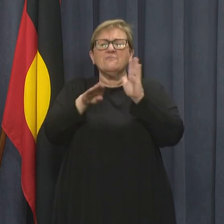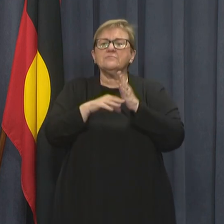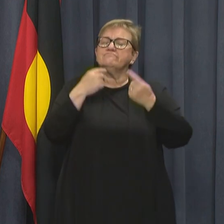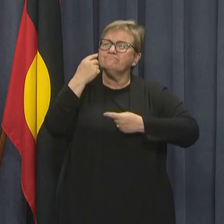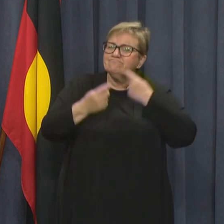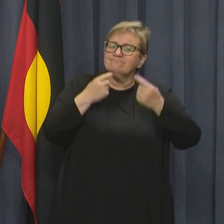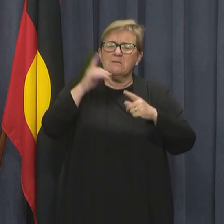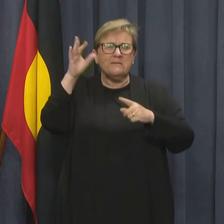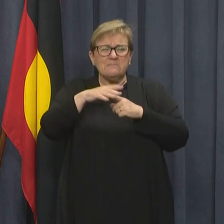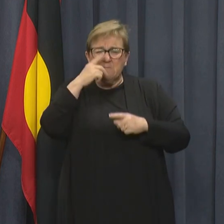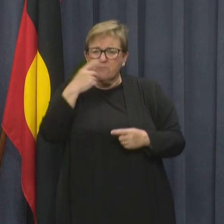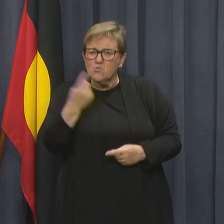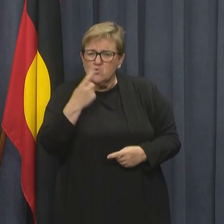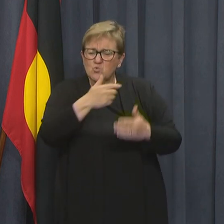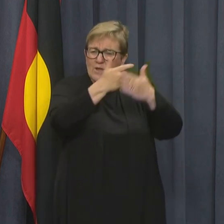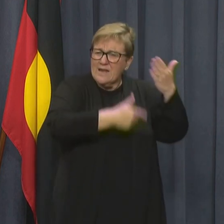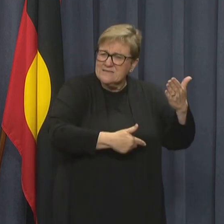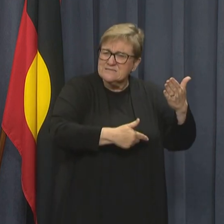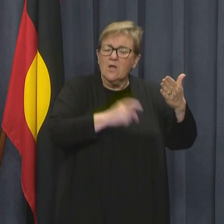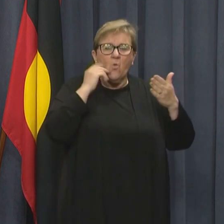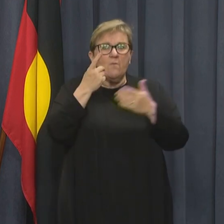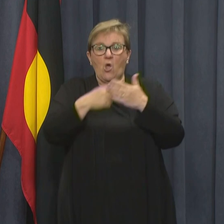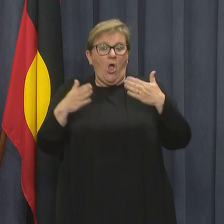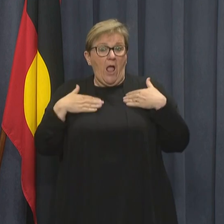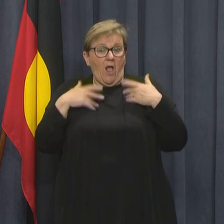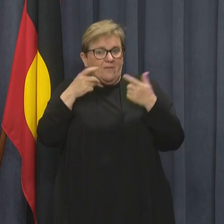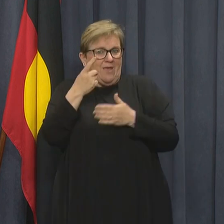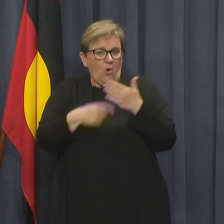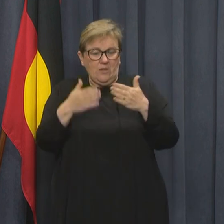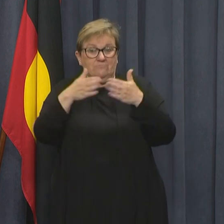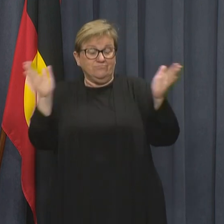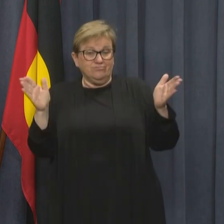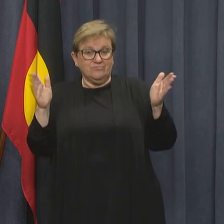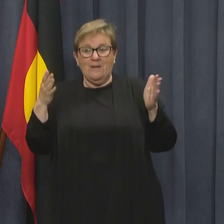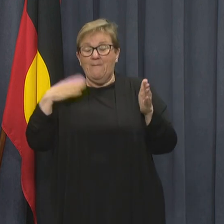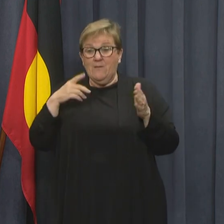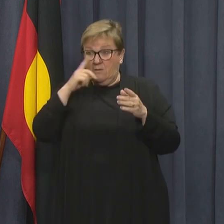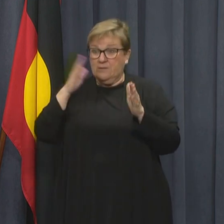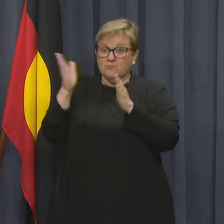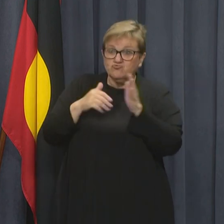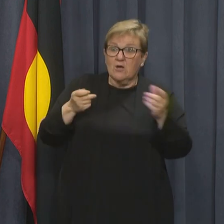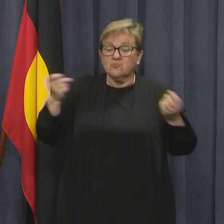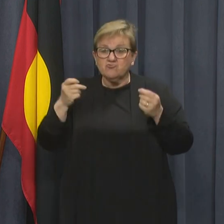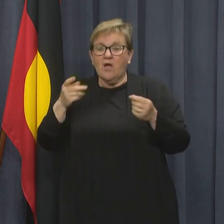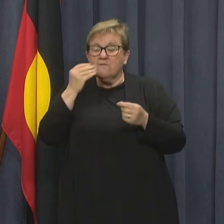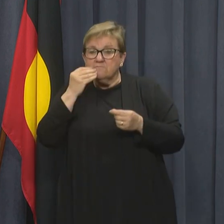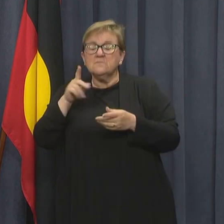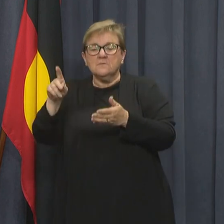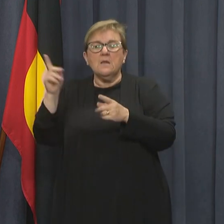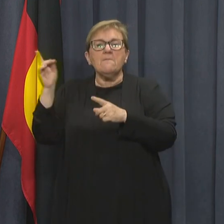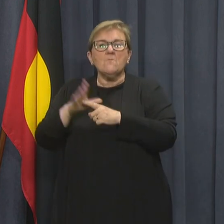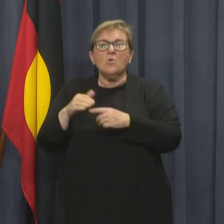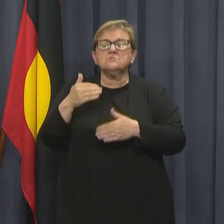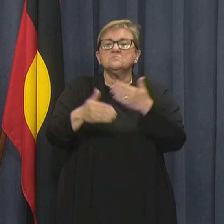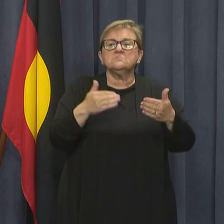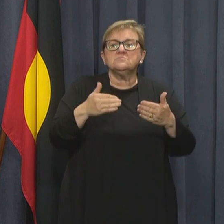essential workers are. And it will be broader than healthcare workers, for example, because logistics and freight are incredibly important to the continuing